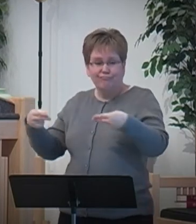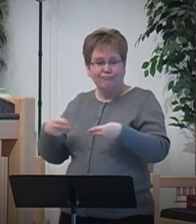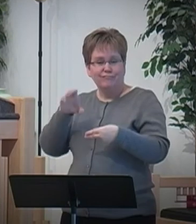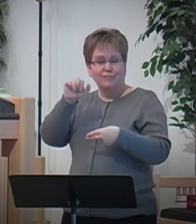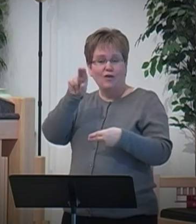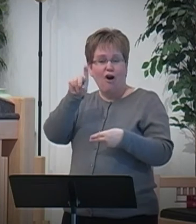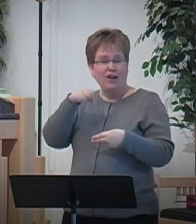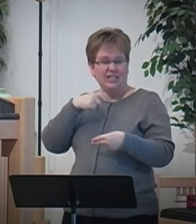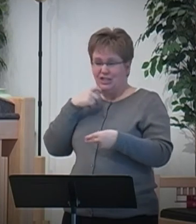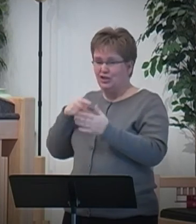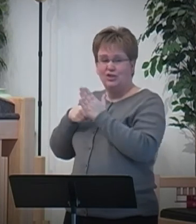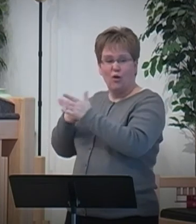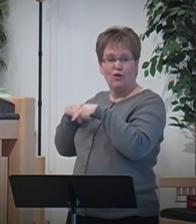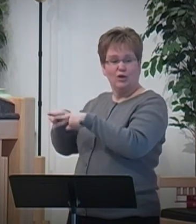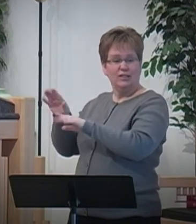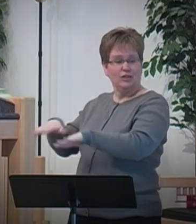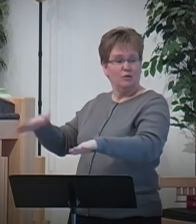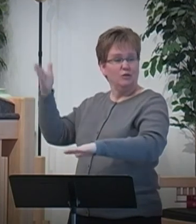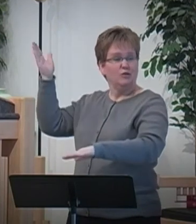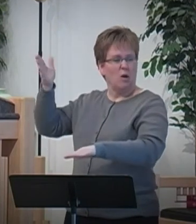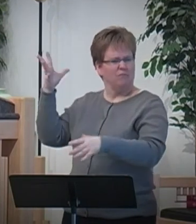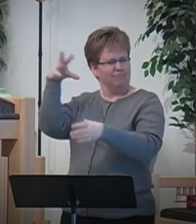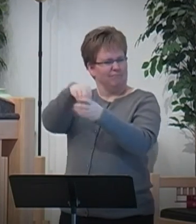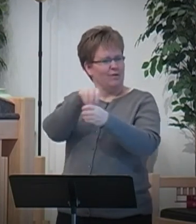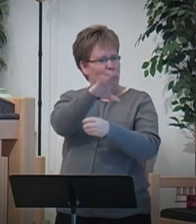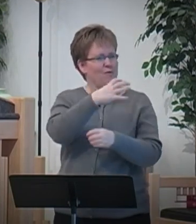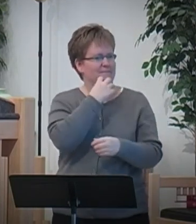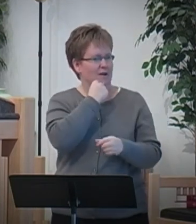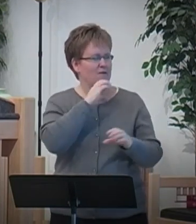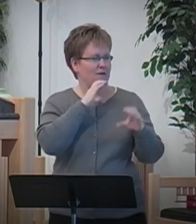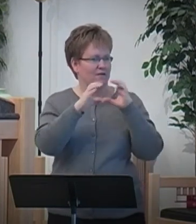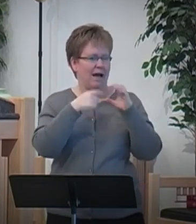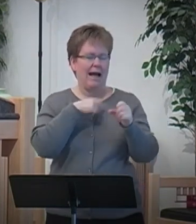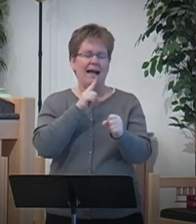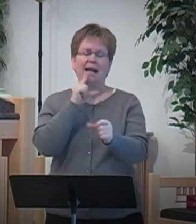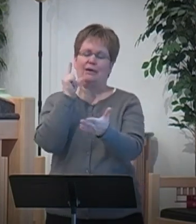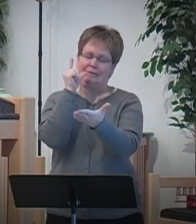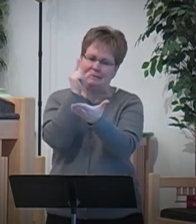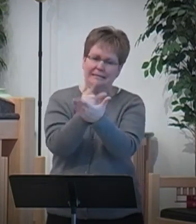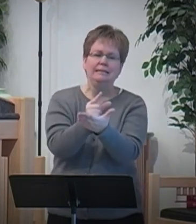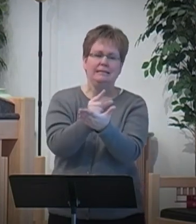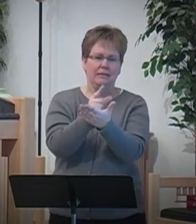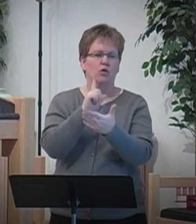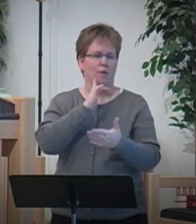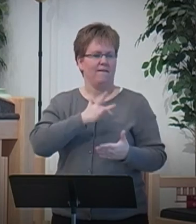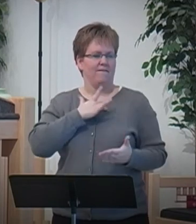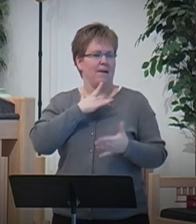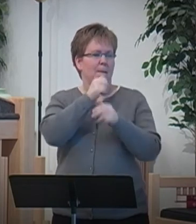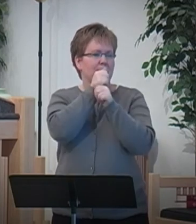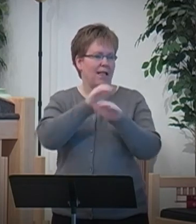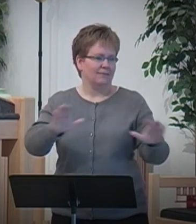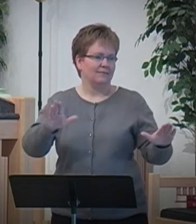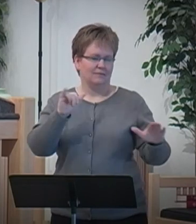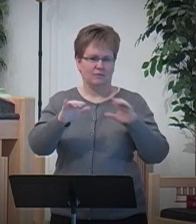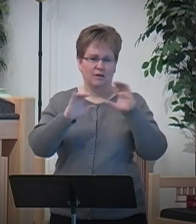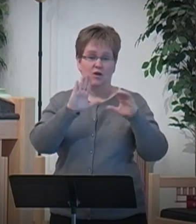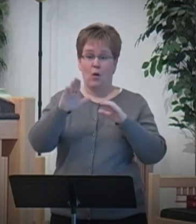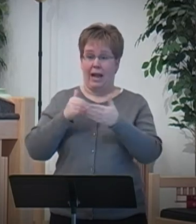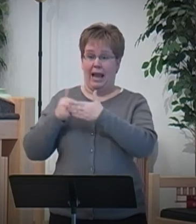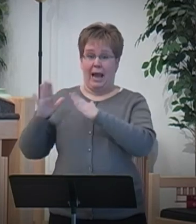launch you into caring conversations. I guarantee that you will be blessed by these conversations. Your neighbor will be blessed, and God